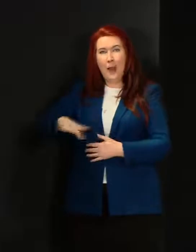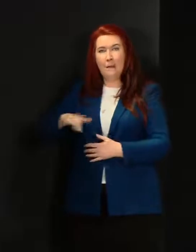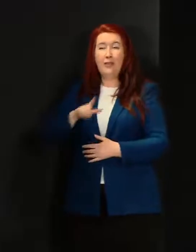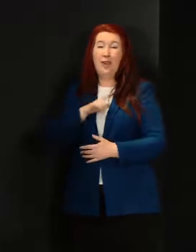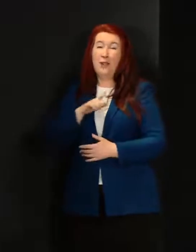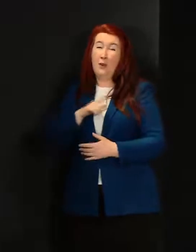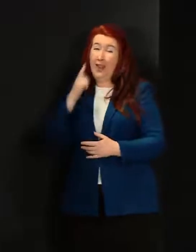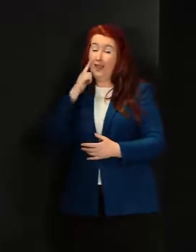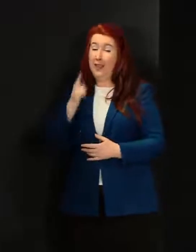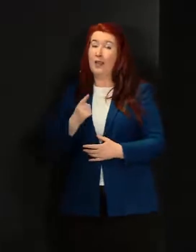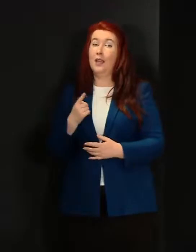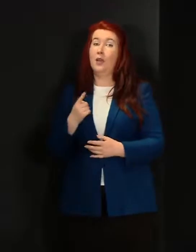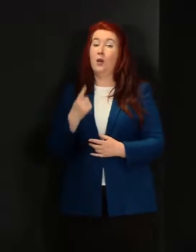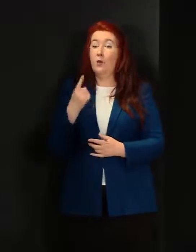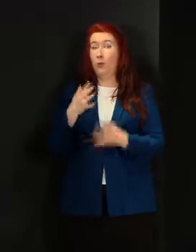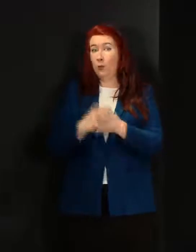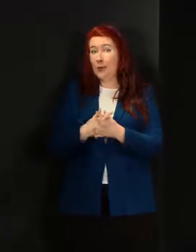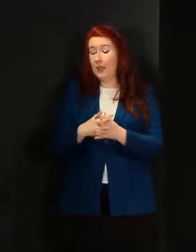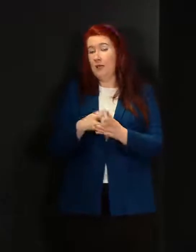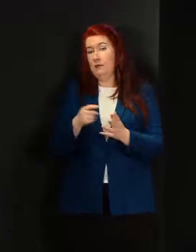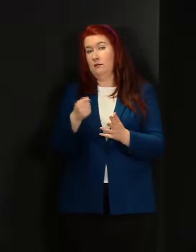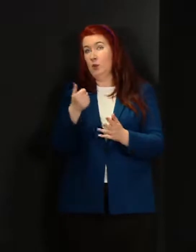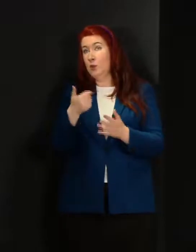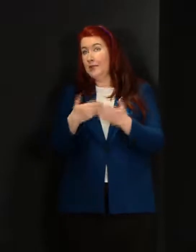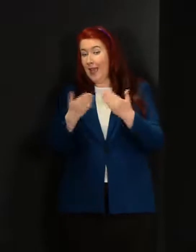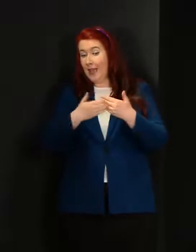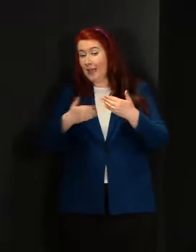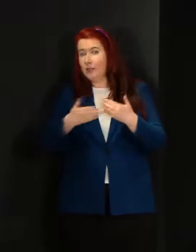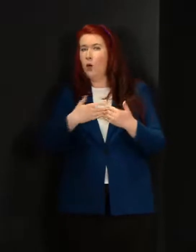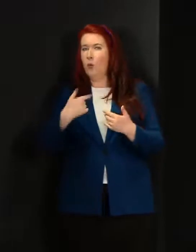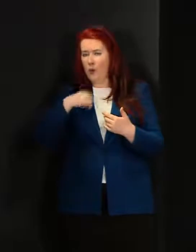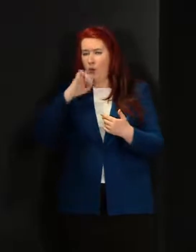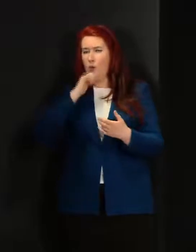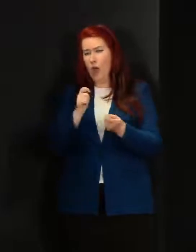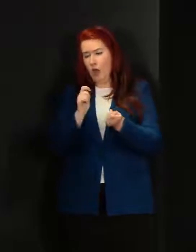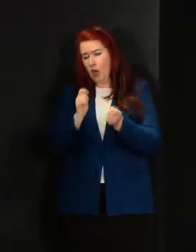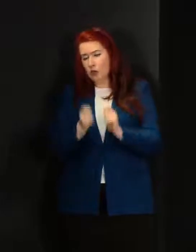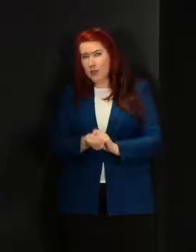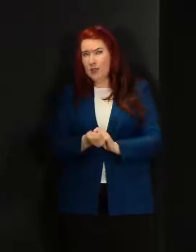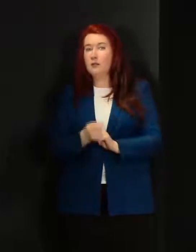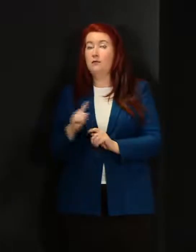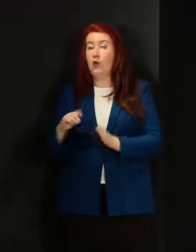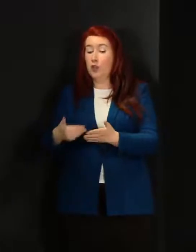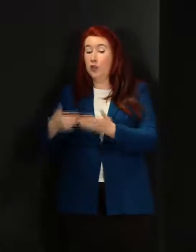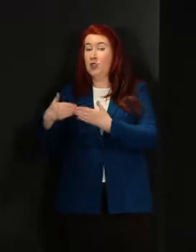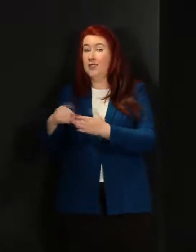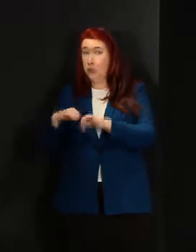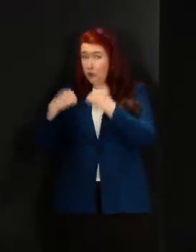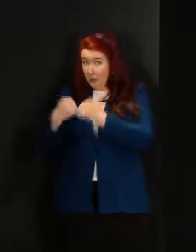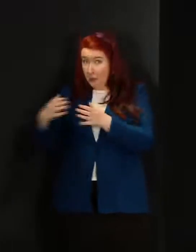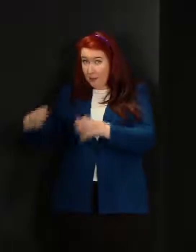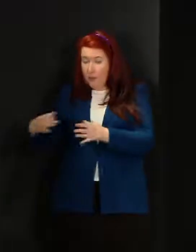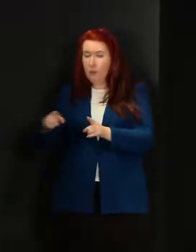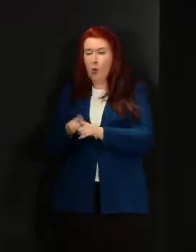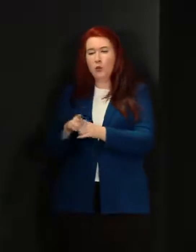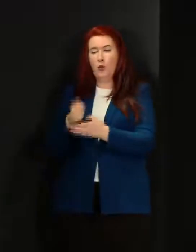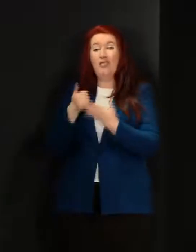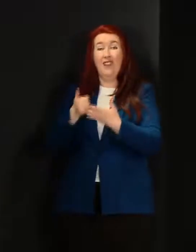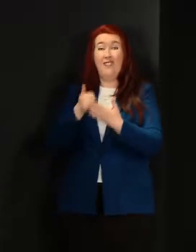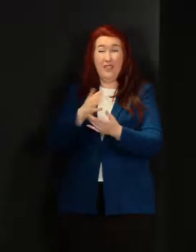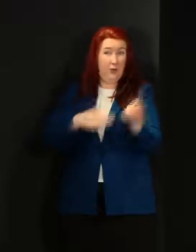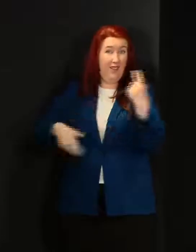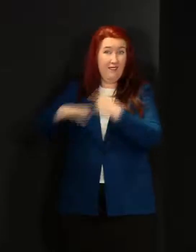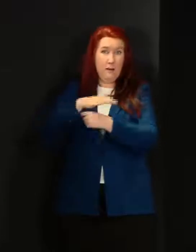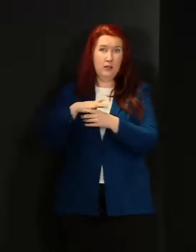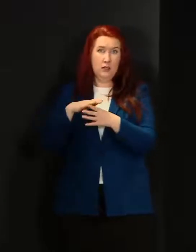in the week and days ahead that we will make some adjustments both to the shielded group and to the advice to everybody